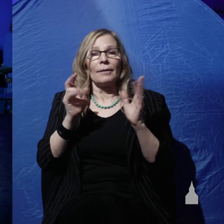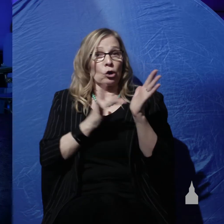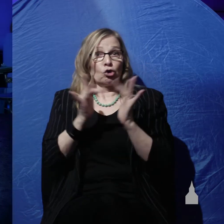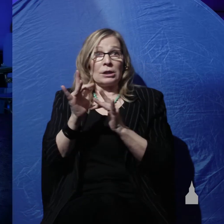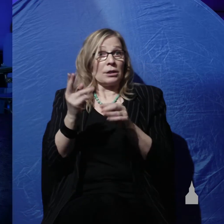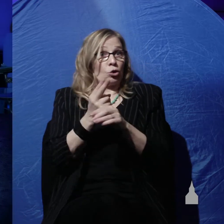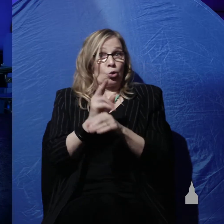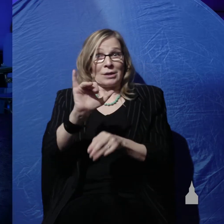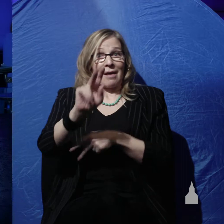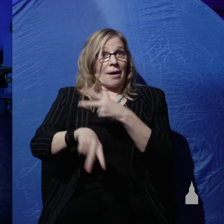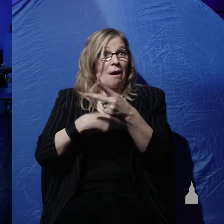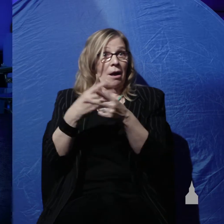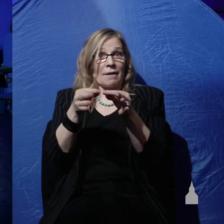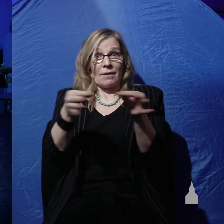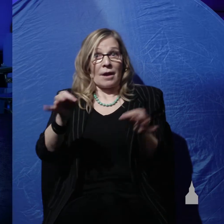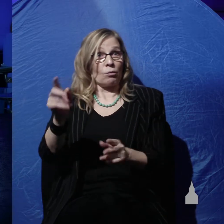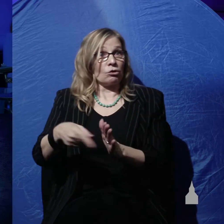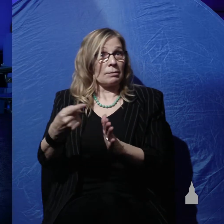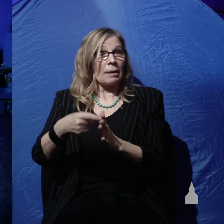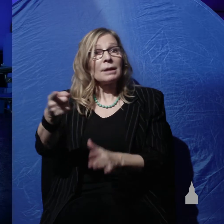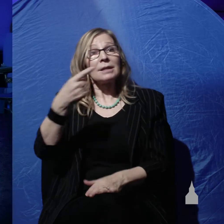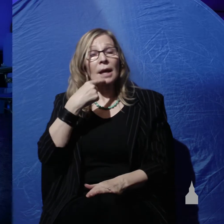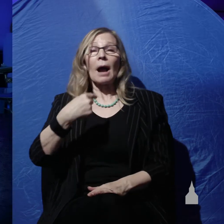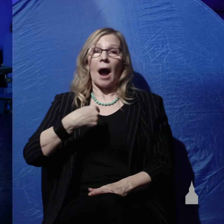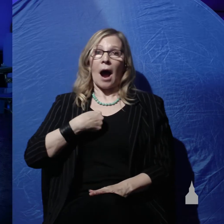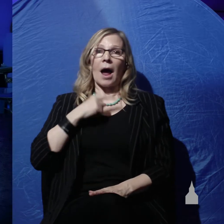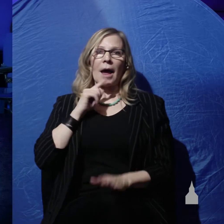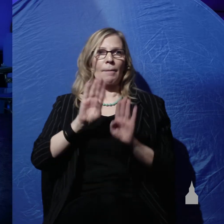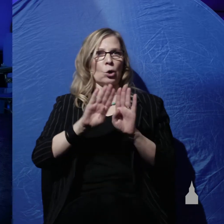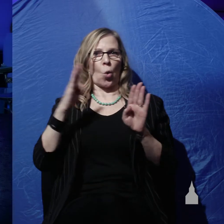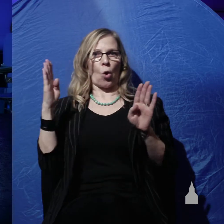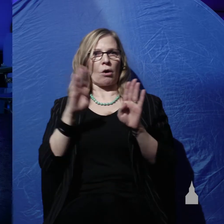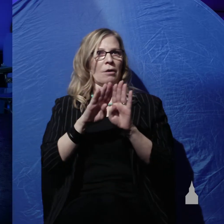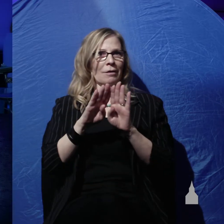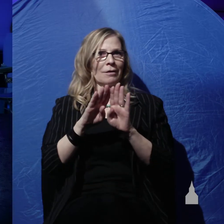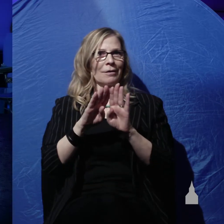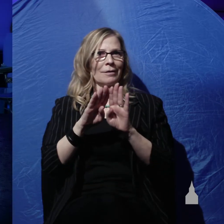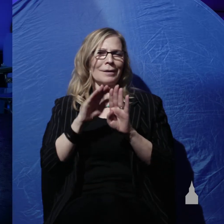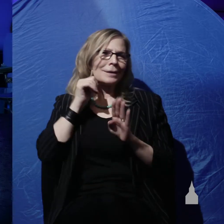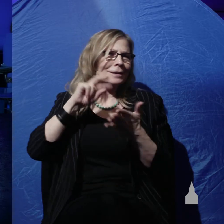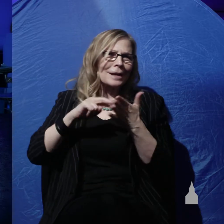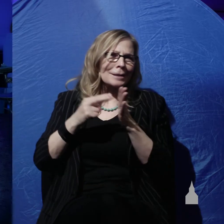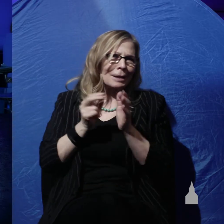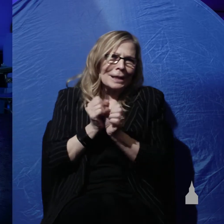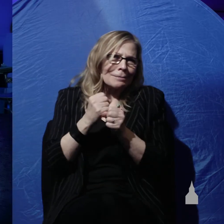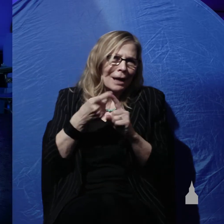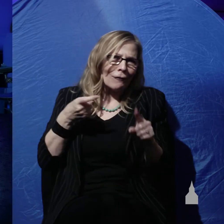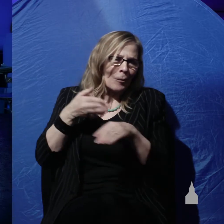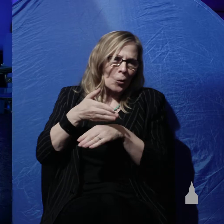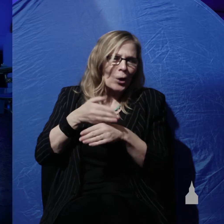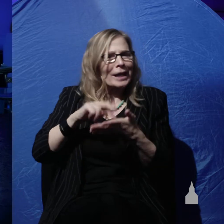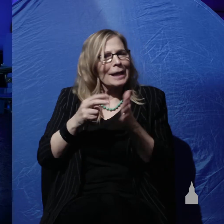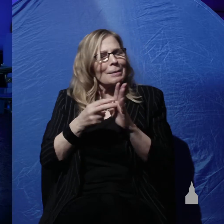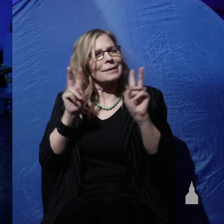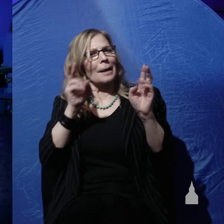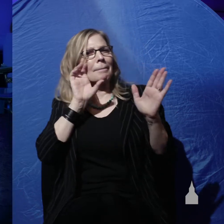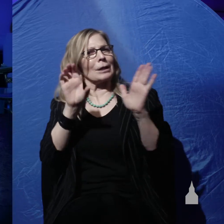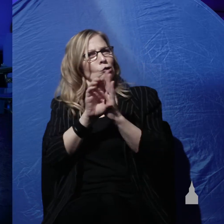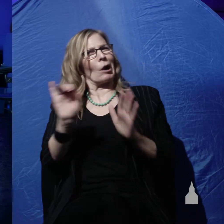figurative language sometimes. He said, I am the door. He wasn't made from wood. He's speaking figuratively. But when the Bible says he